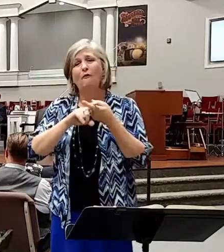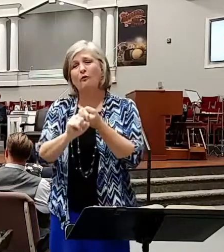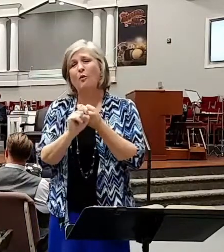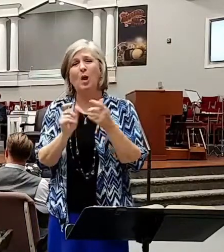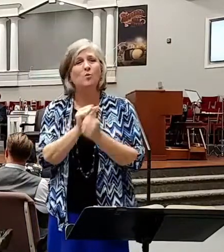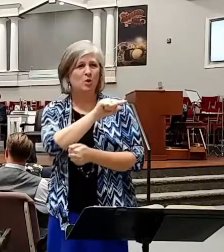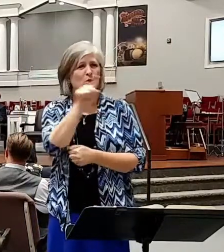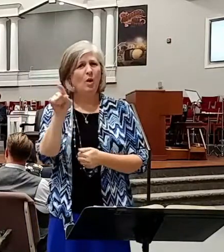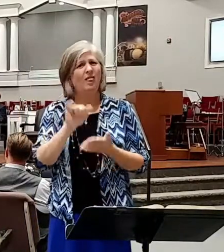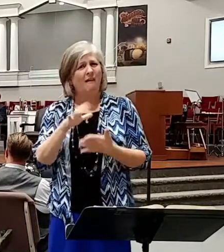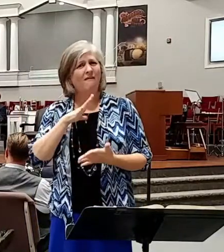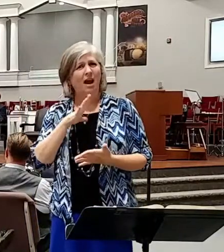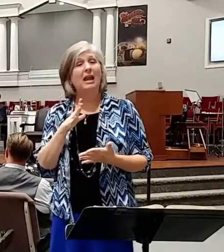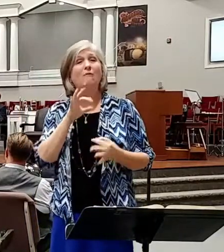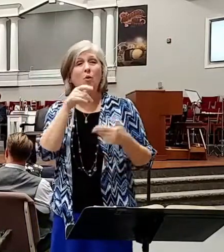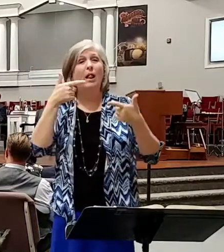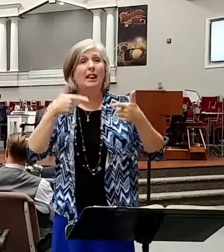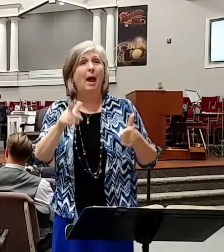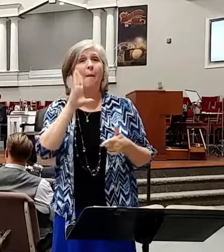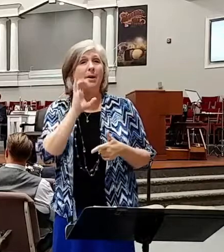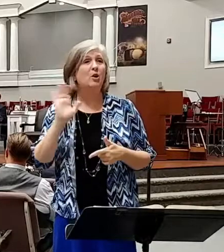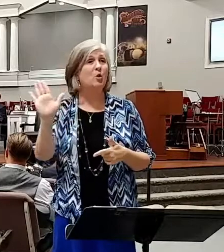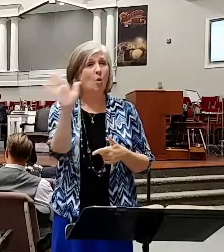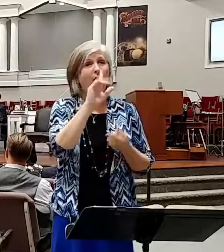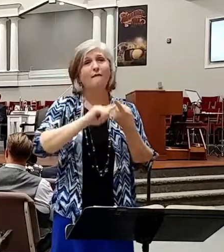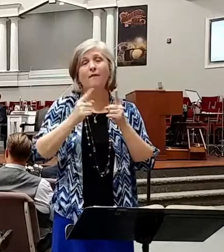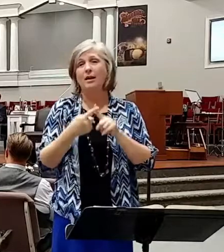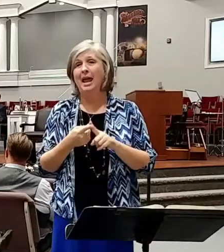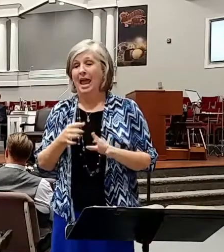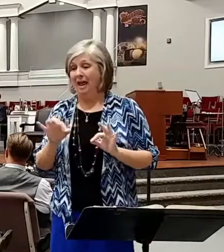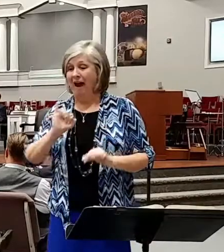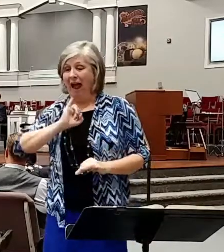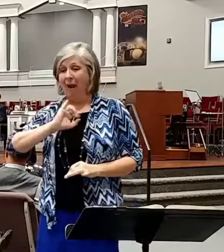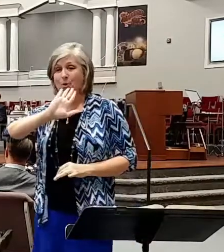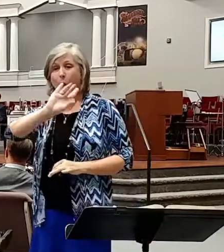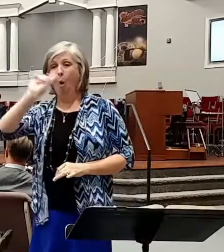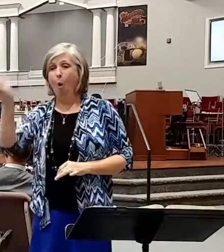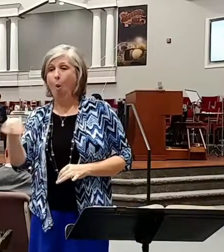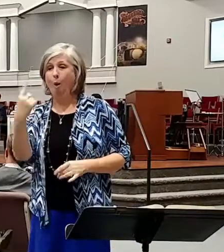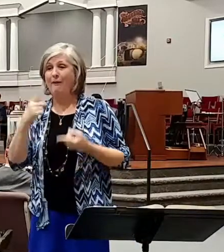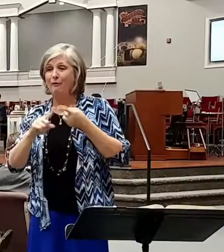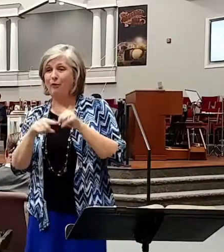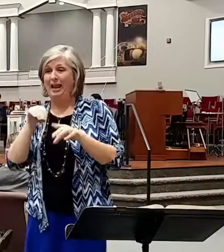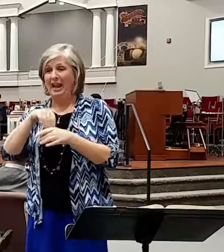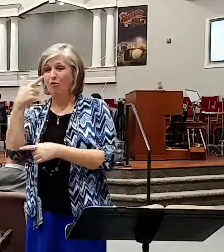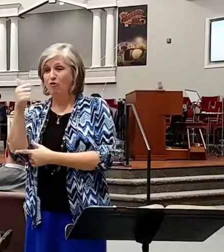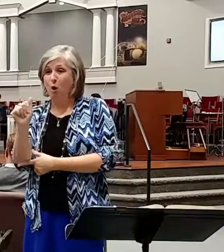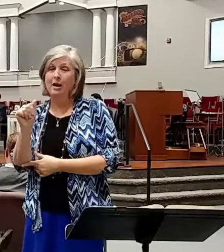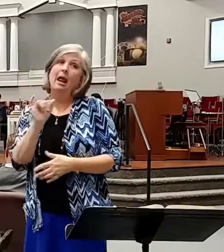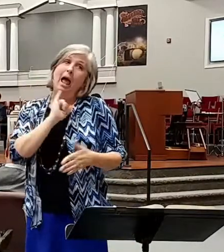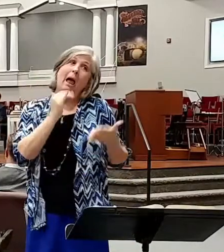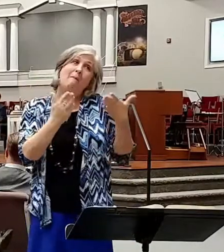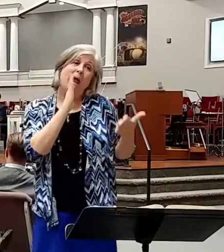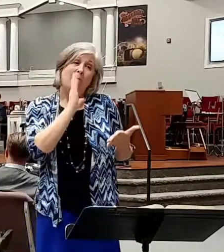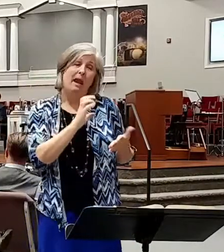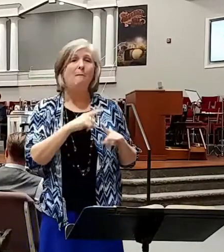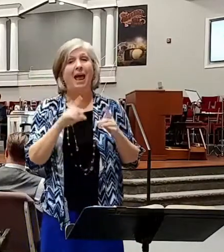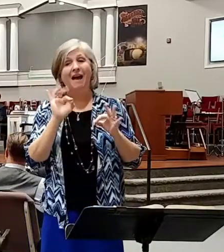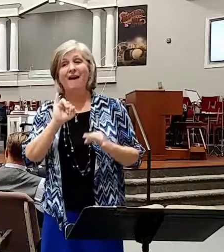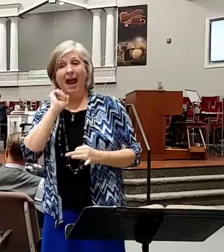And if y'all will let me be your friend, I'll be. If I'm your only friend in Georgia, and I may be, but if I am, y'all are welcome in Ludoisi